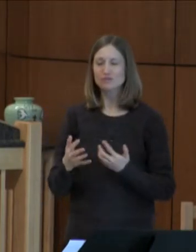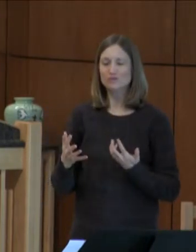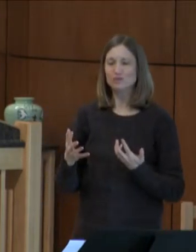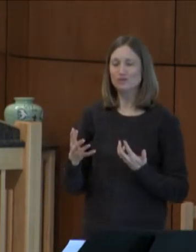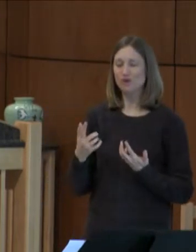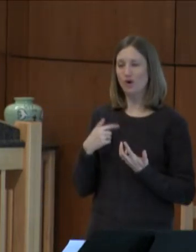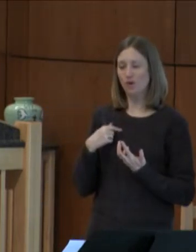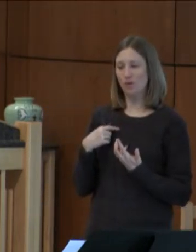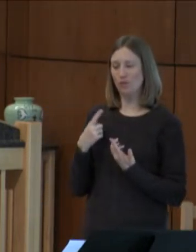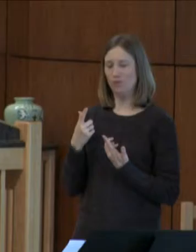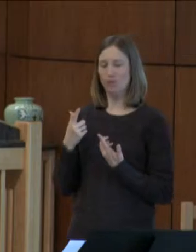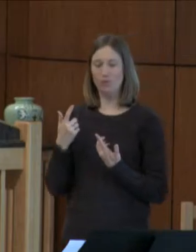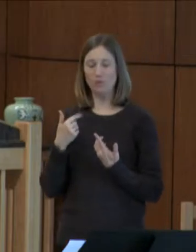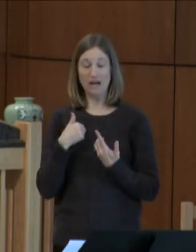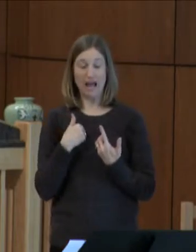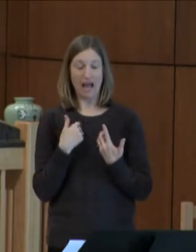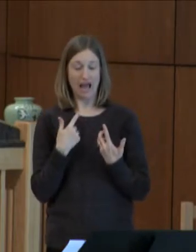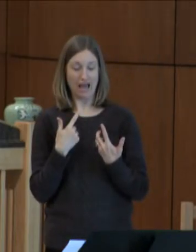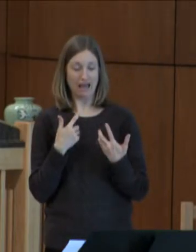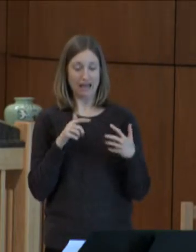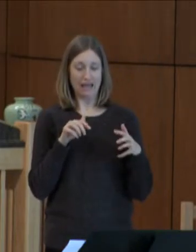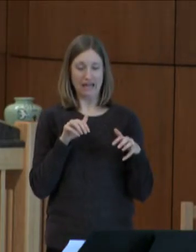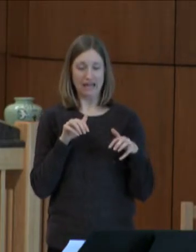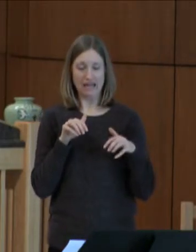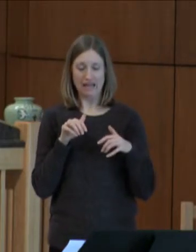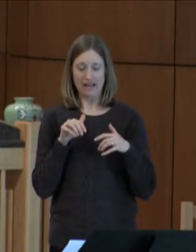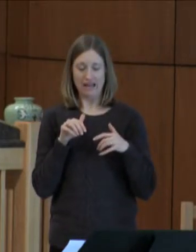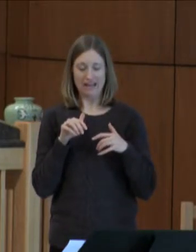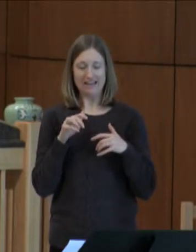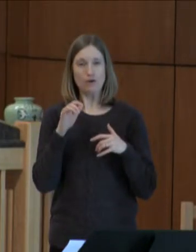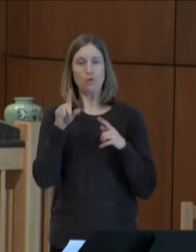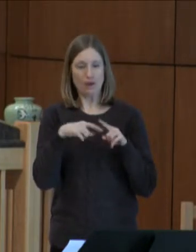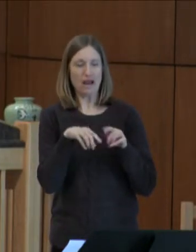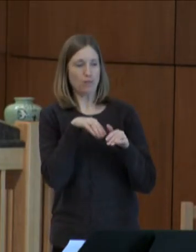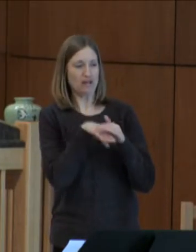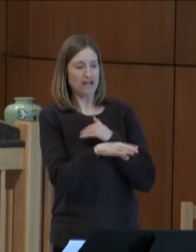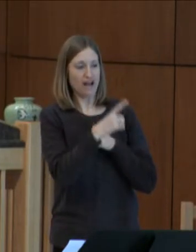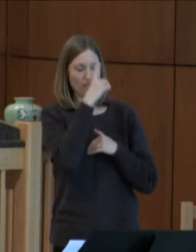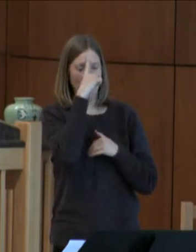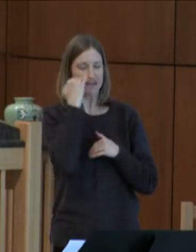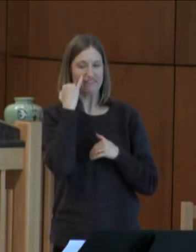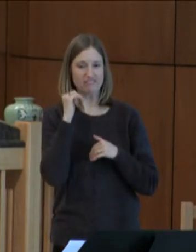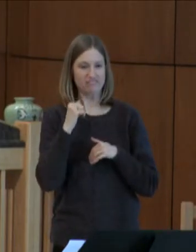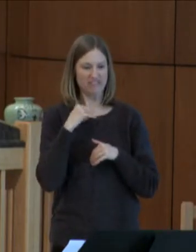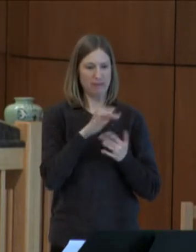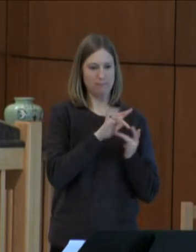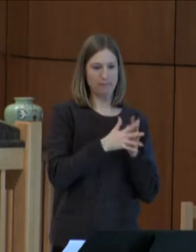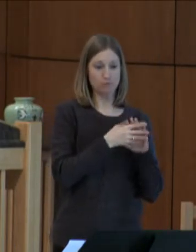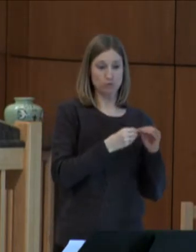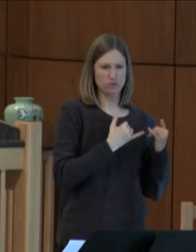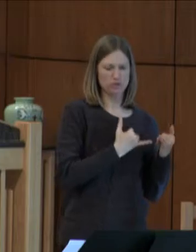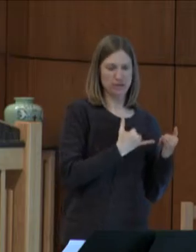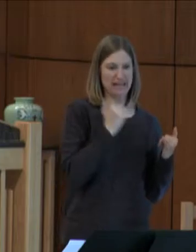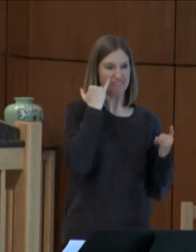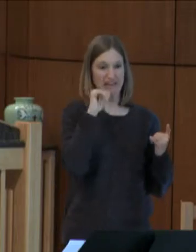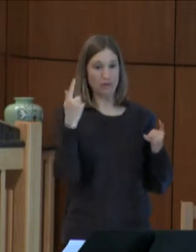that if anybody who was 96 could get up and walk again, she was that person.